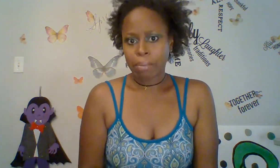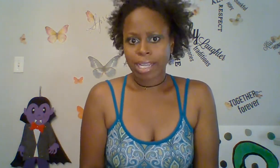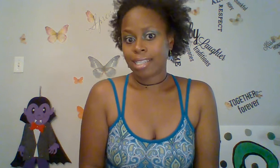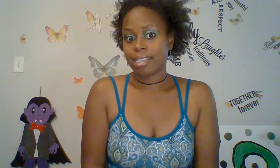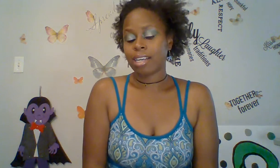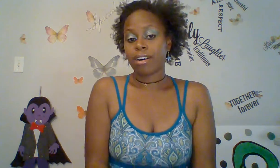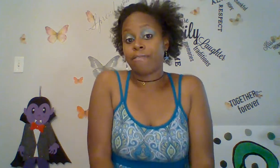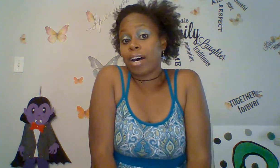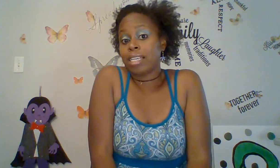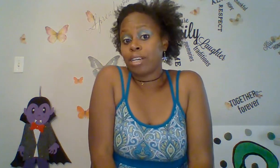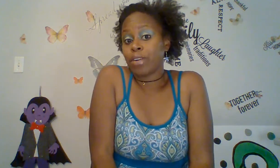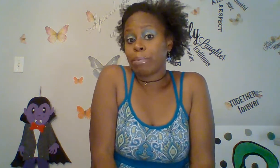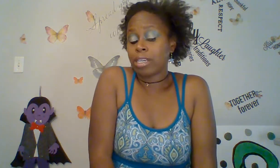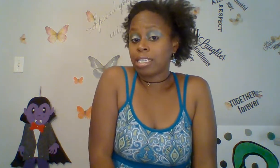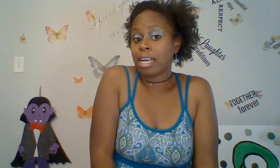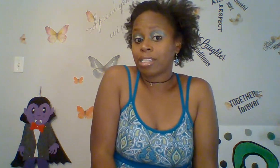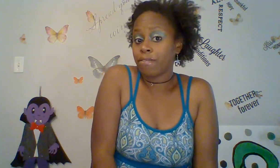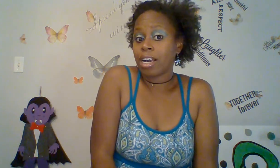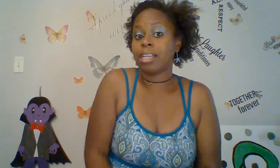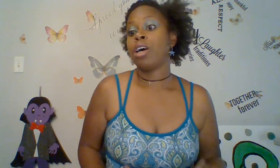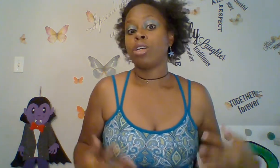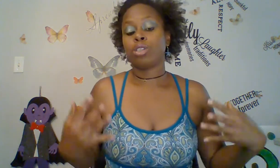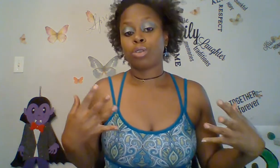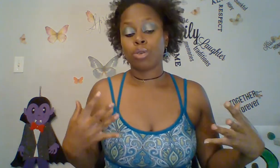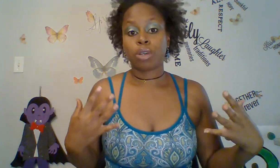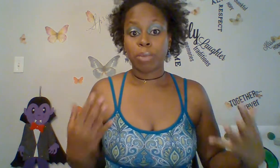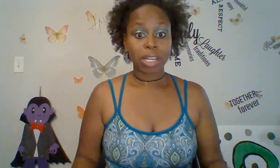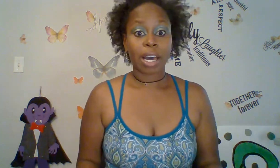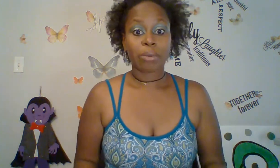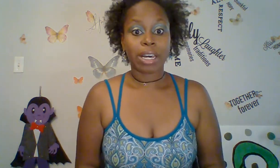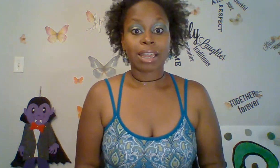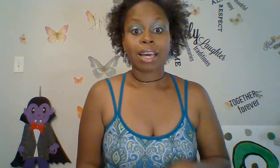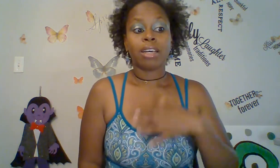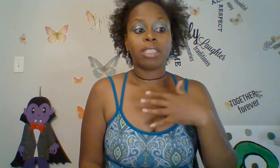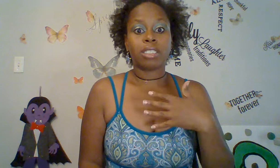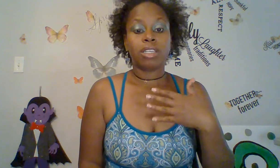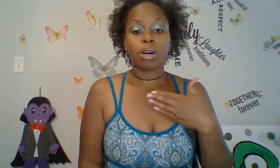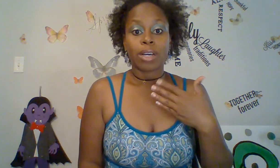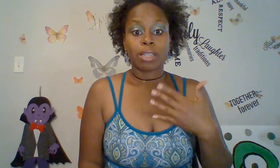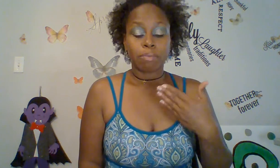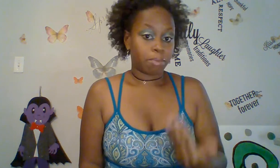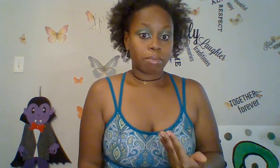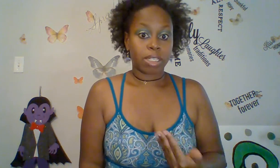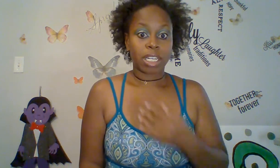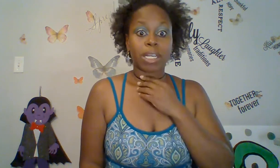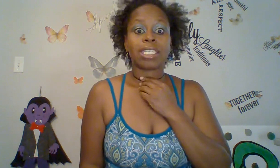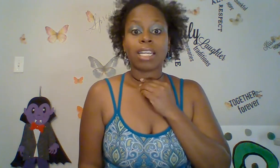blessings of finding a great person as a friend to communicate with, you know, just because I